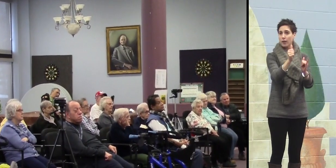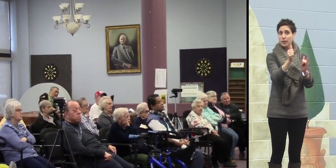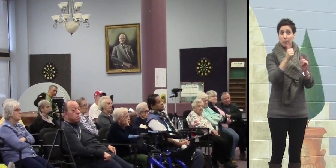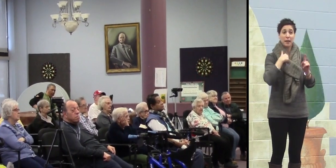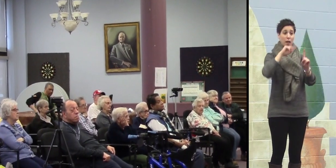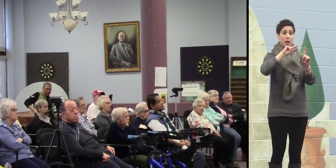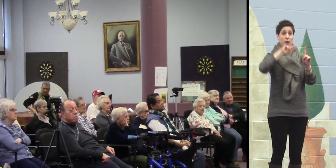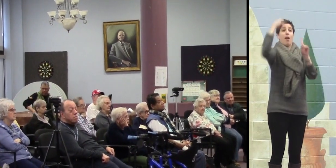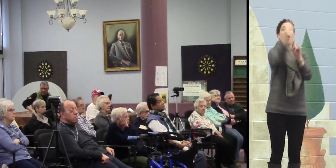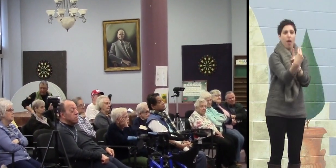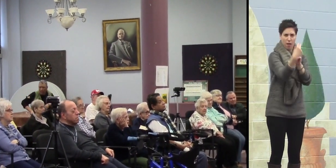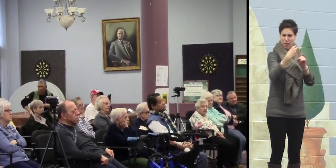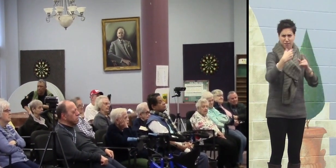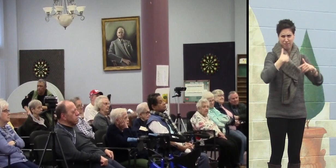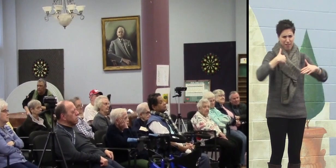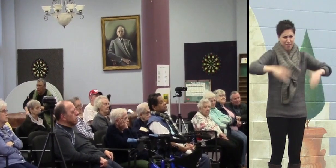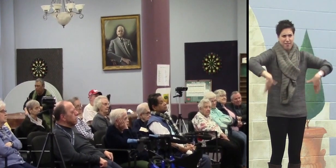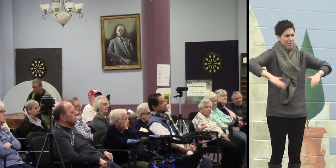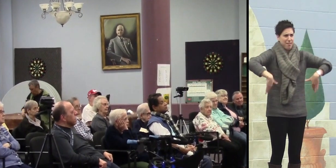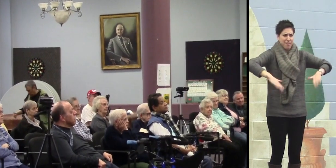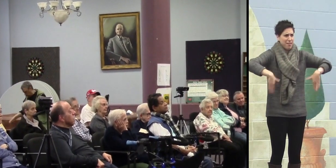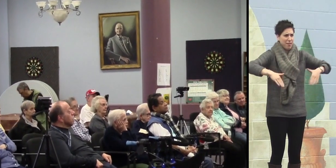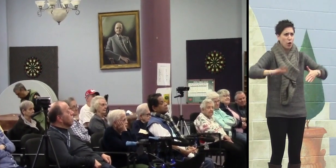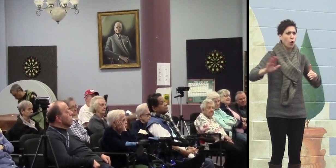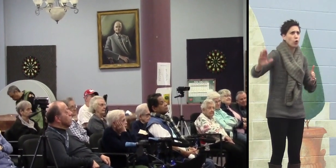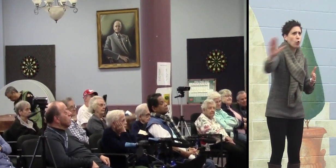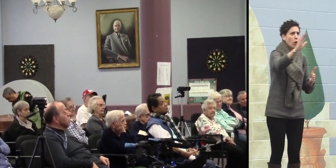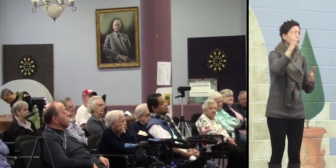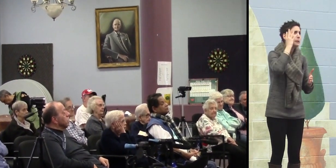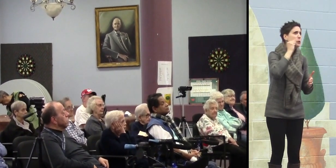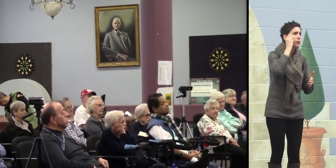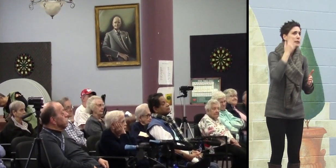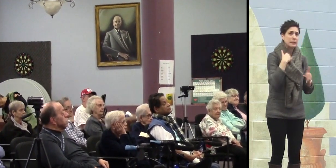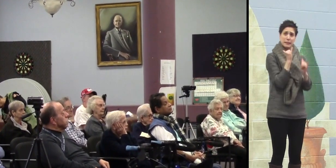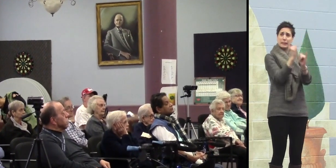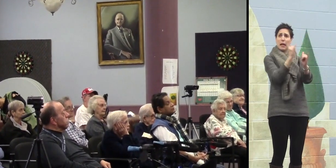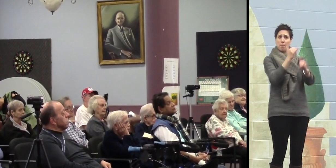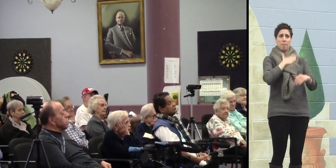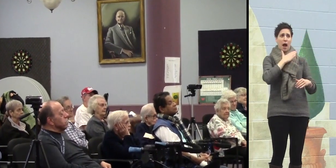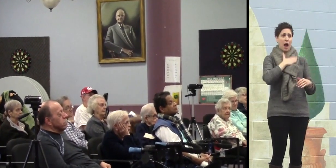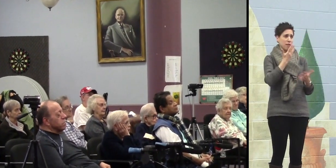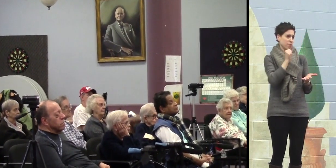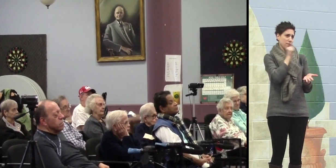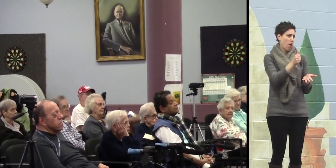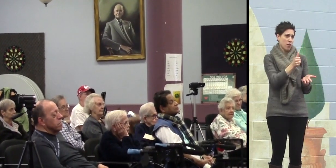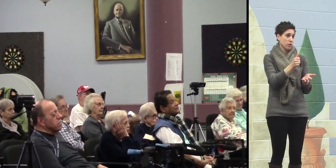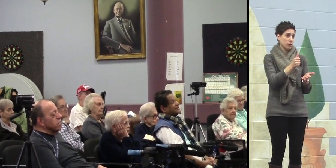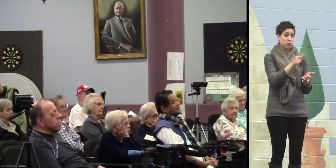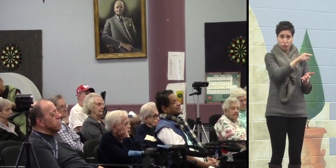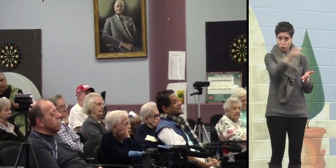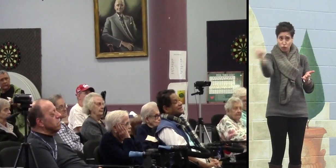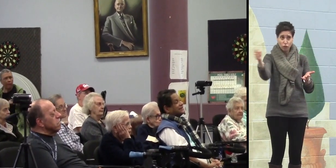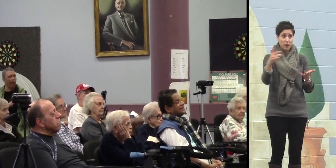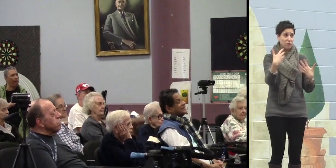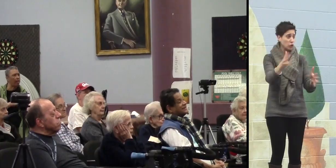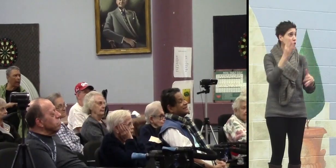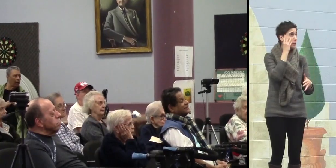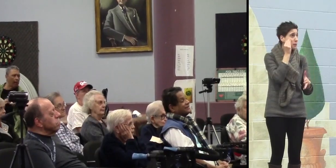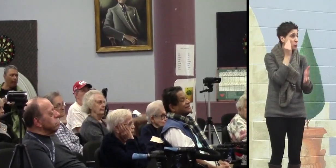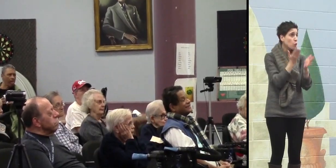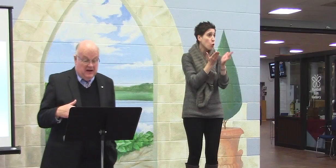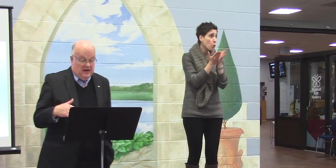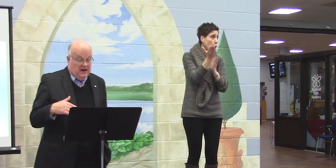I can't experience what you've experienced in your life, good things, bad things.